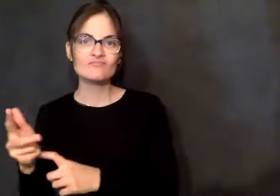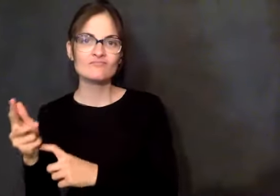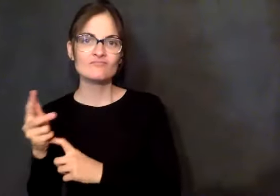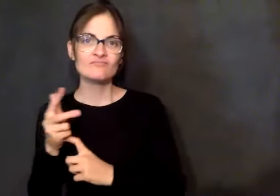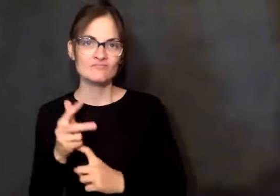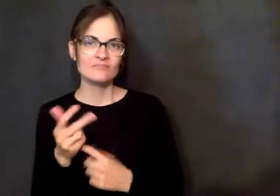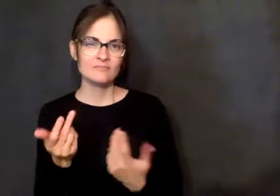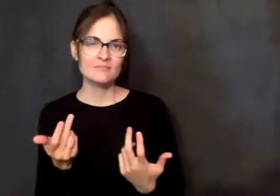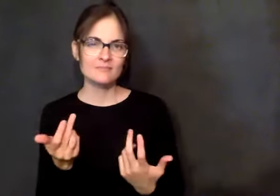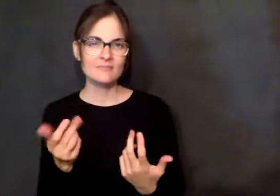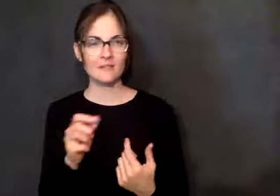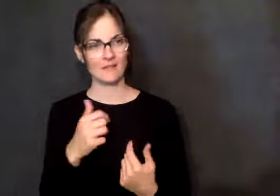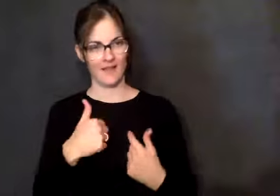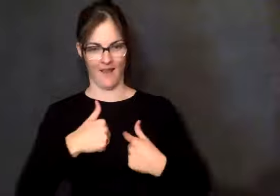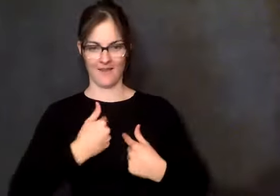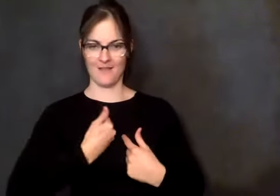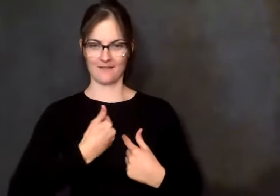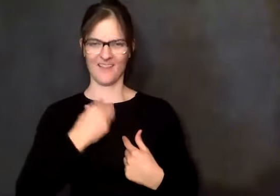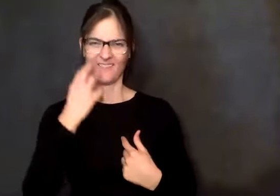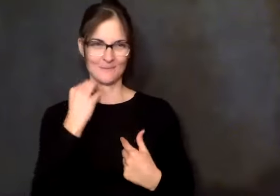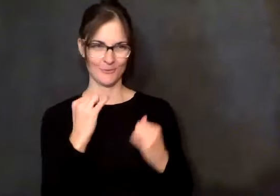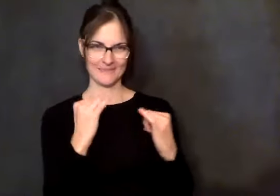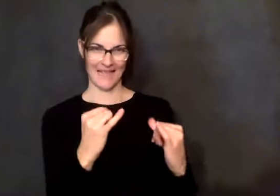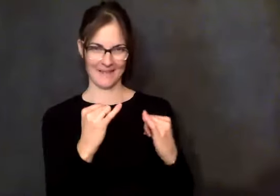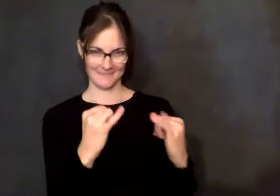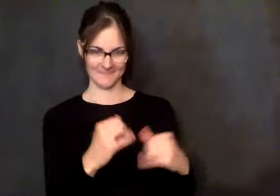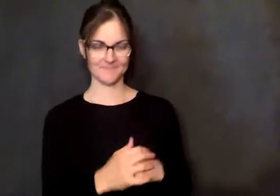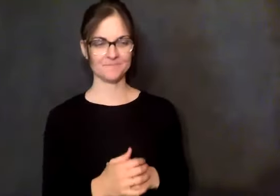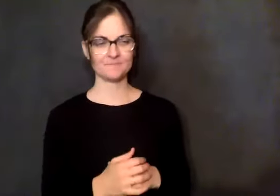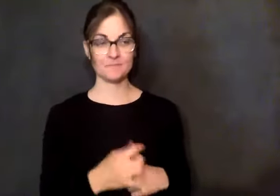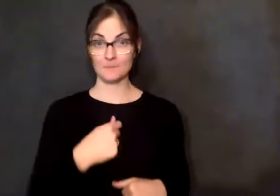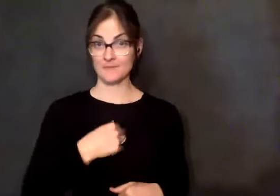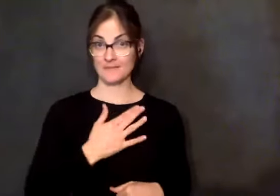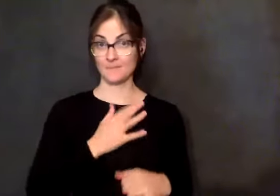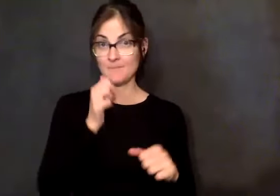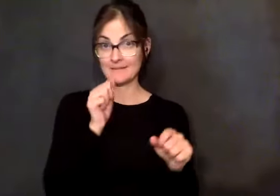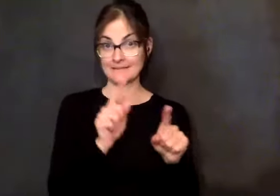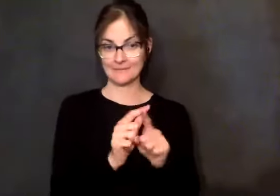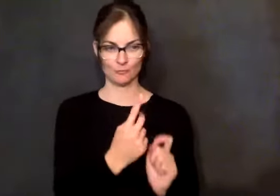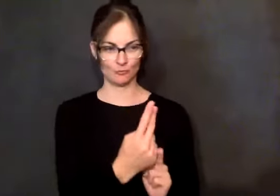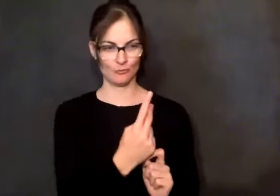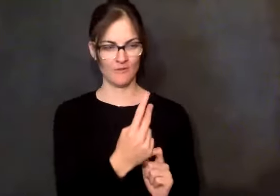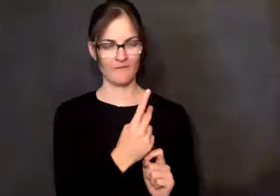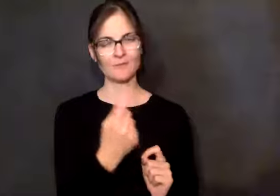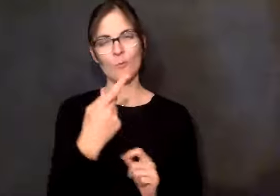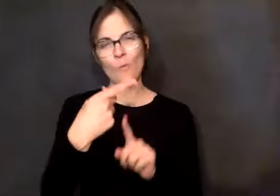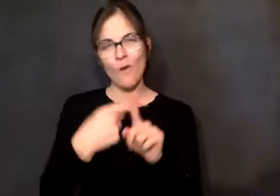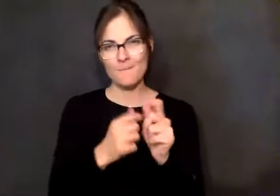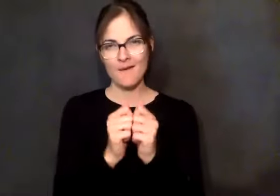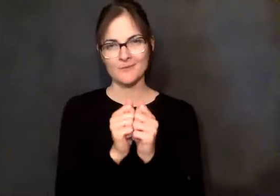of what I did when I took a month's trip with my sister. And I love my sister. Oh,